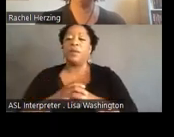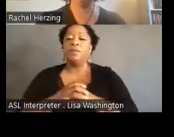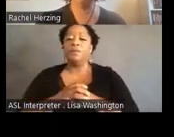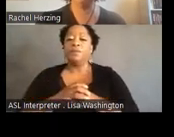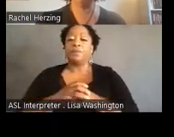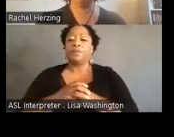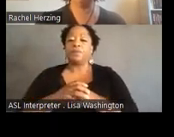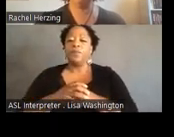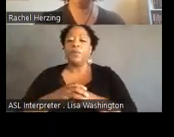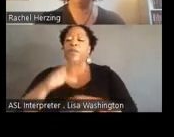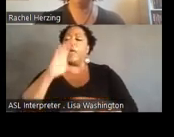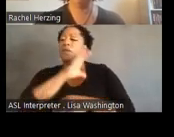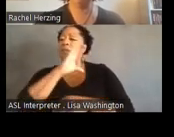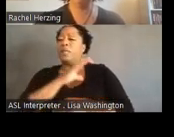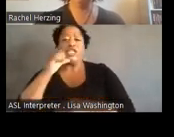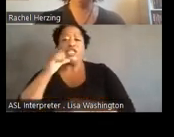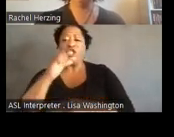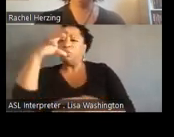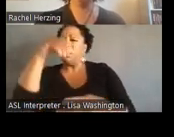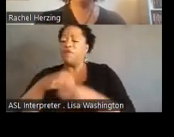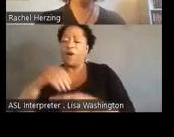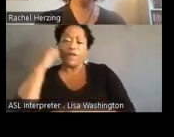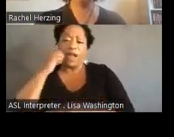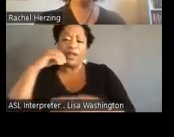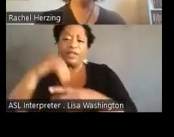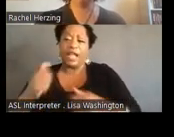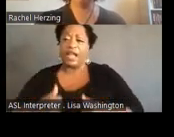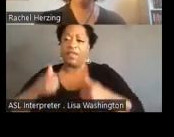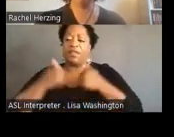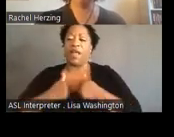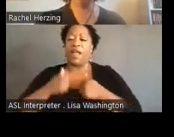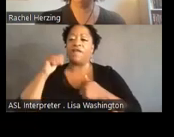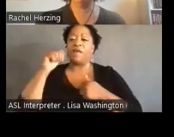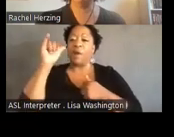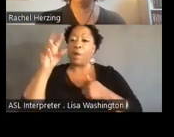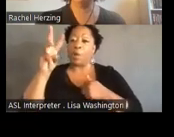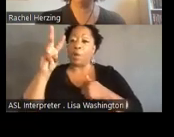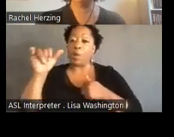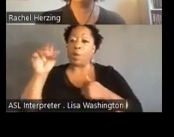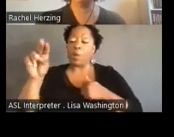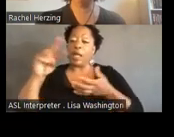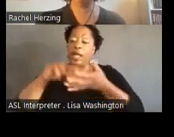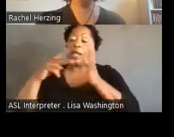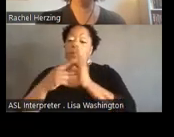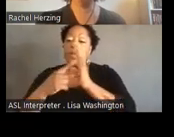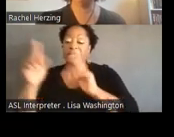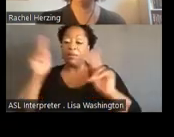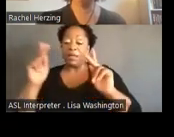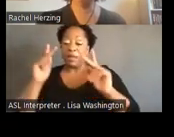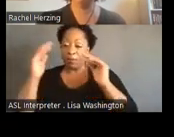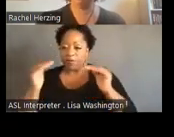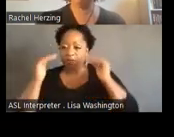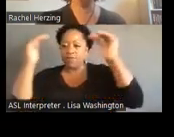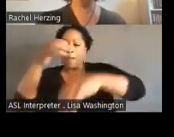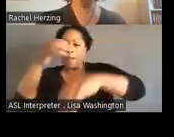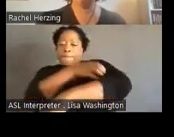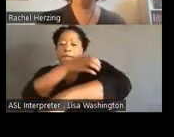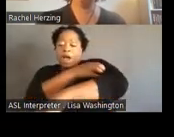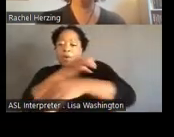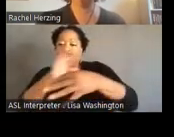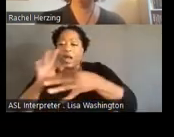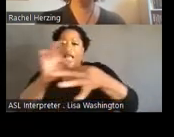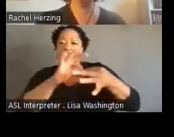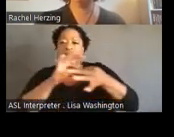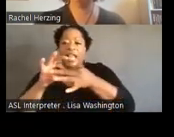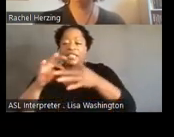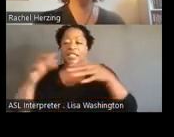feature of our day-to-day lives. Winning was elevating the power of young people and